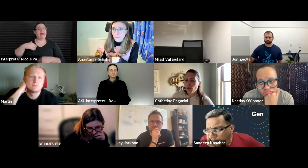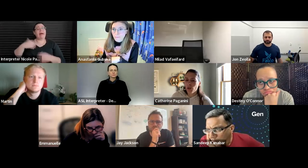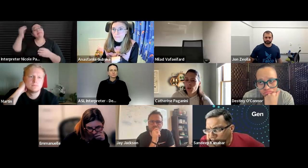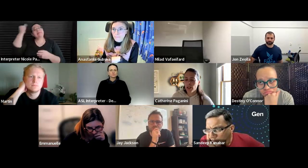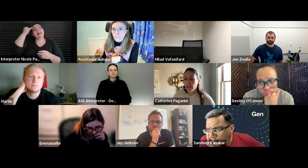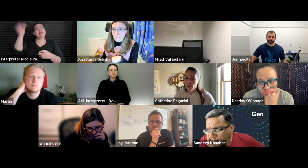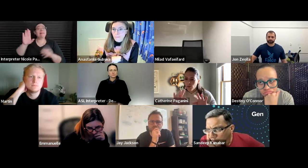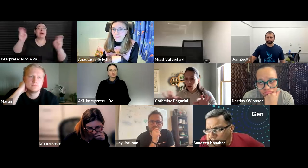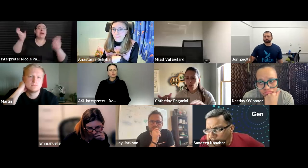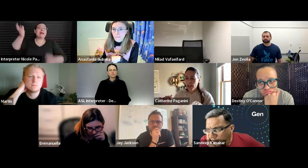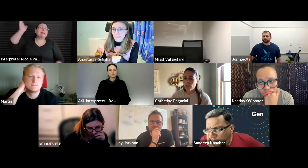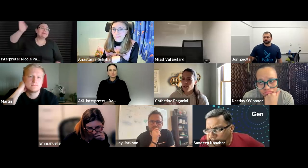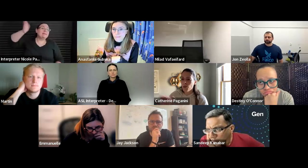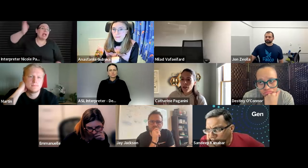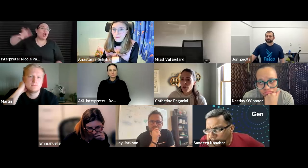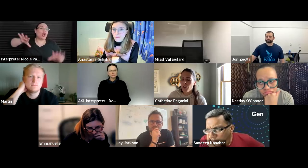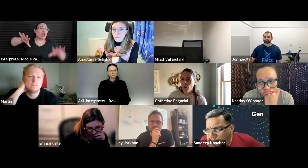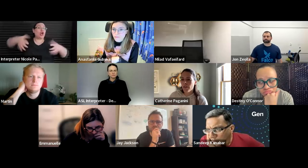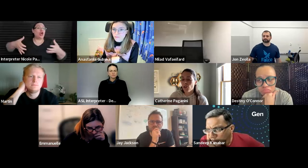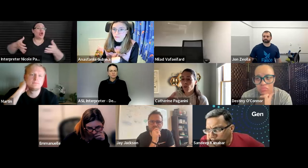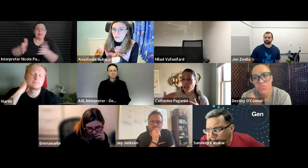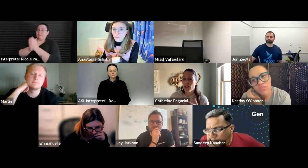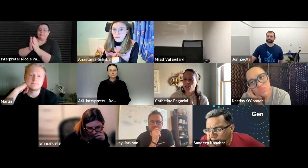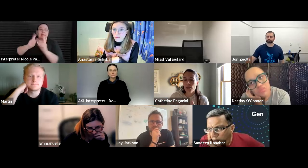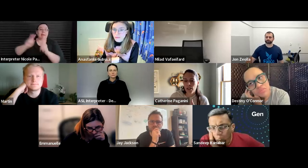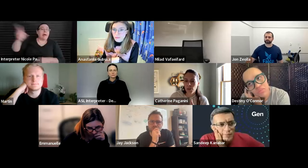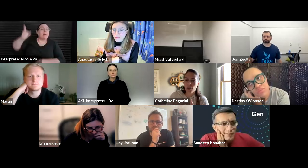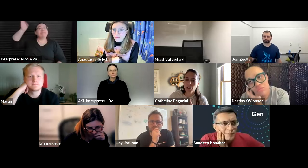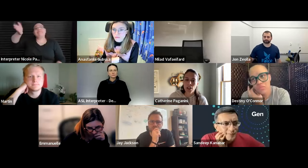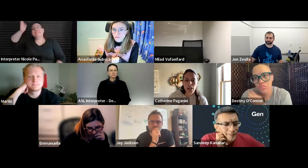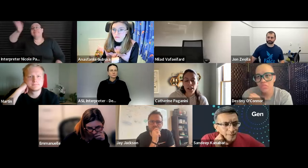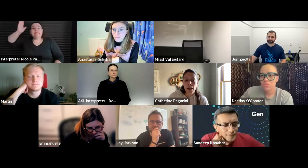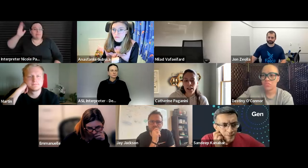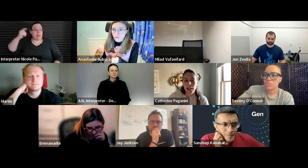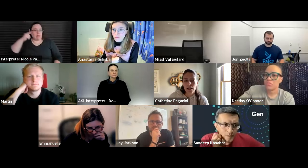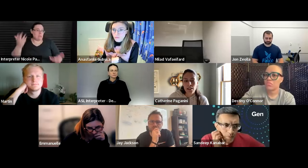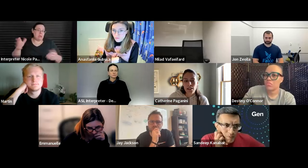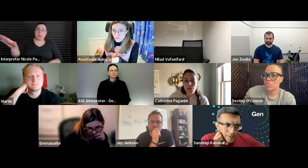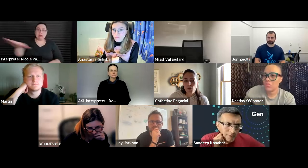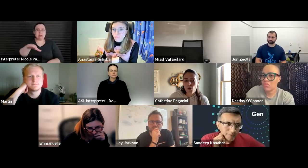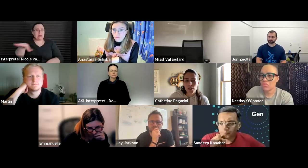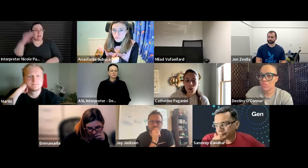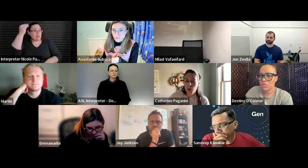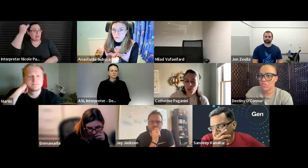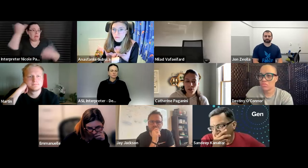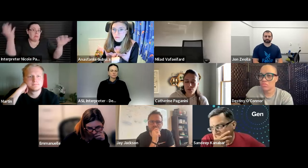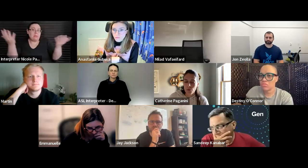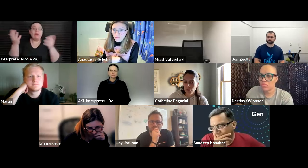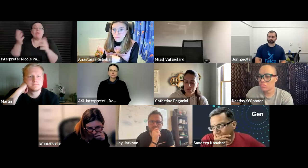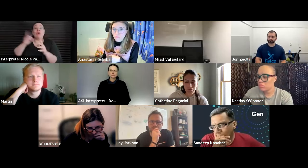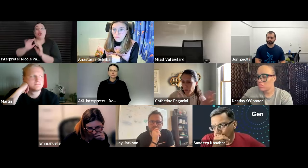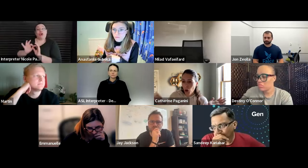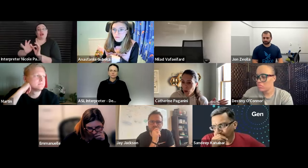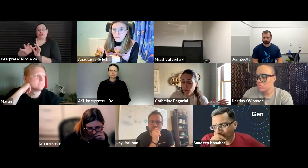bureau so you could like request speakers and whatever so i was thinking something similar and this is for interpreters